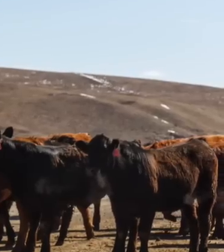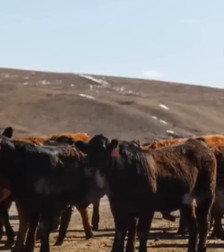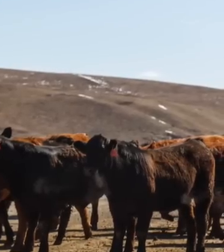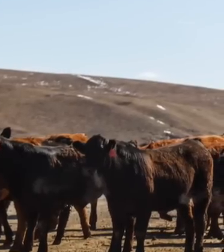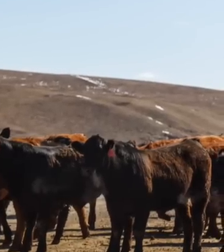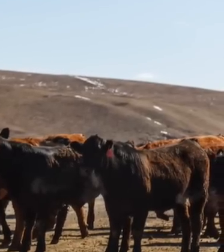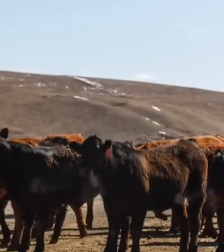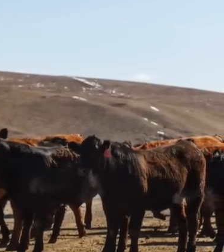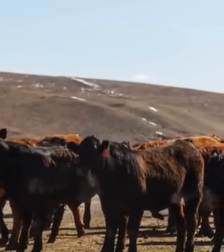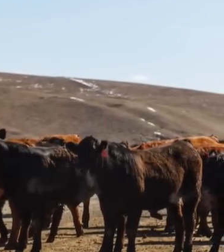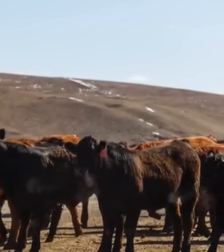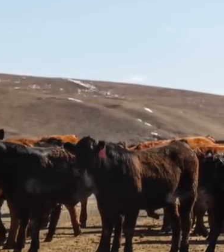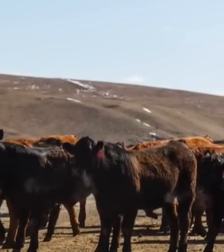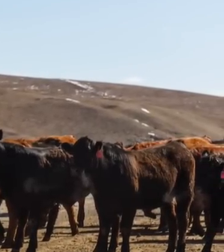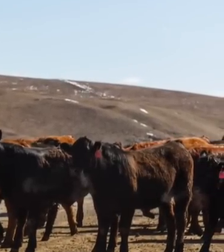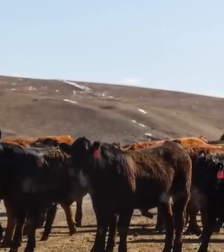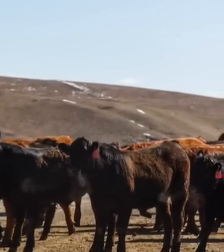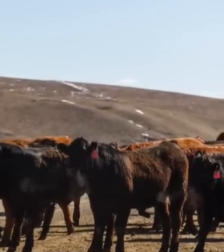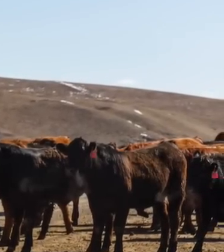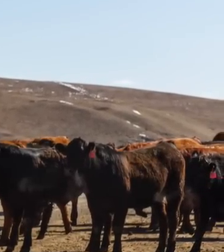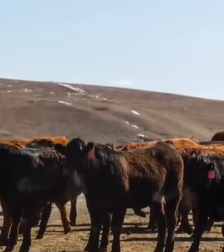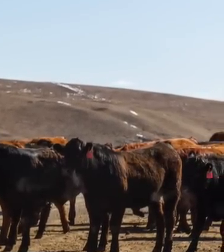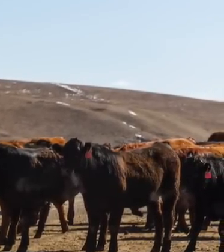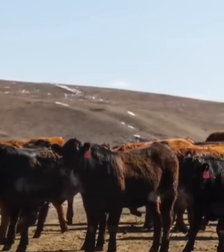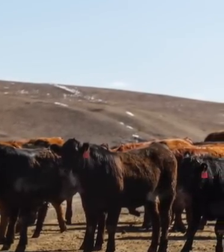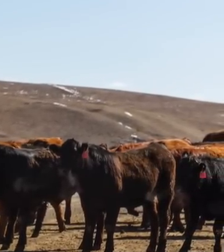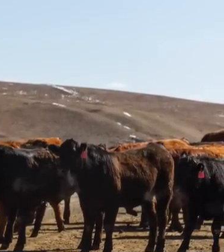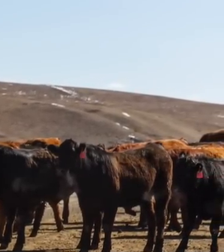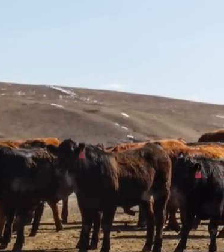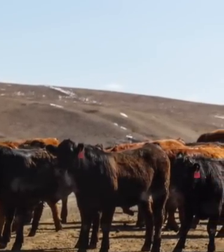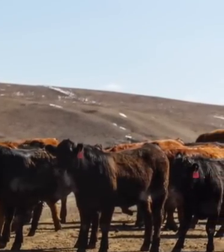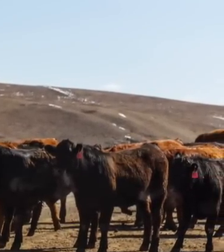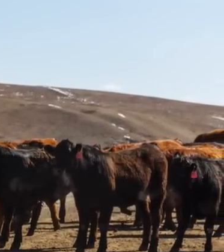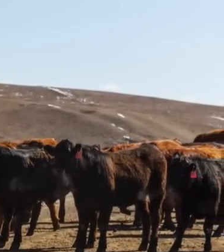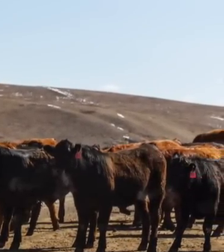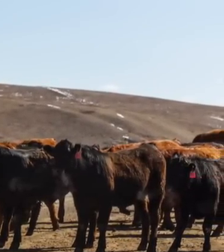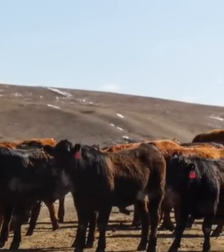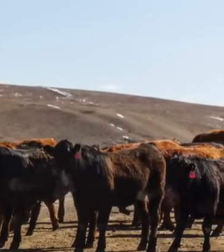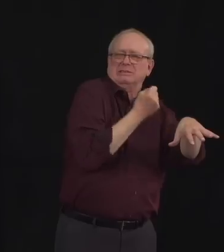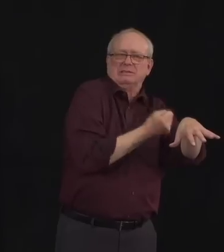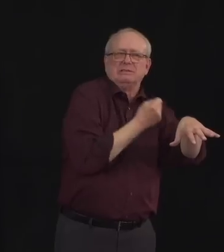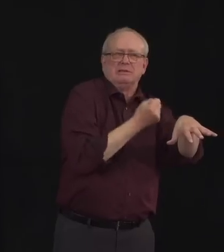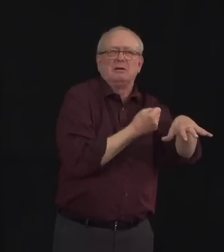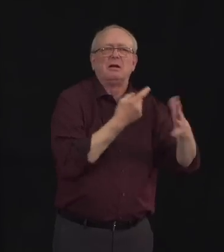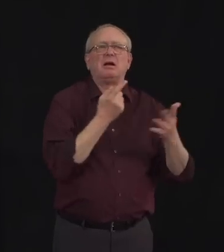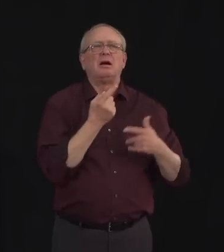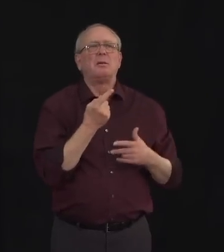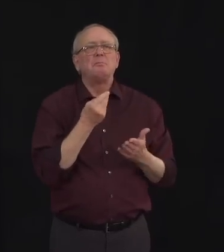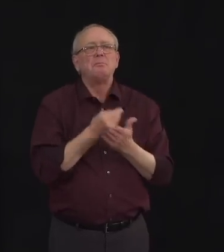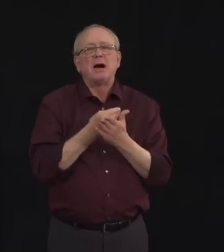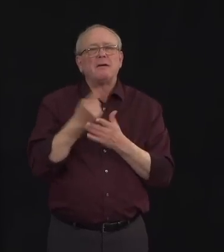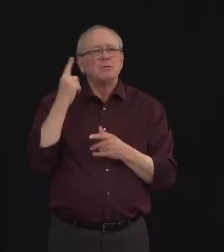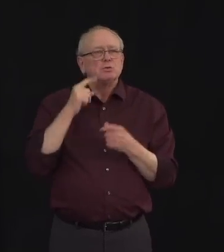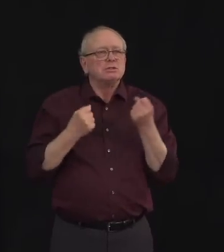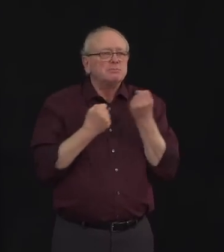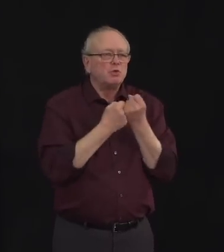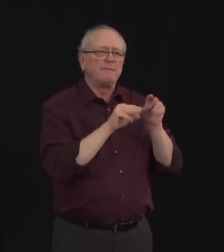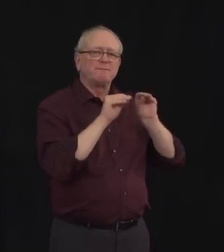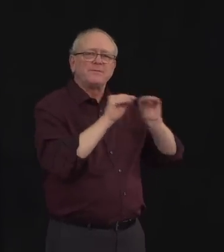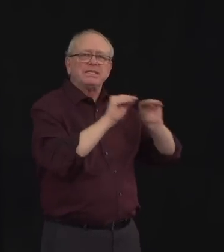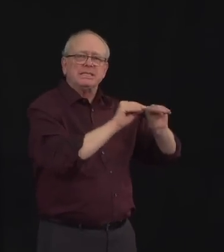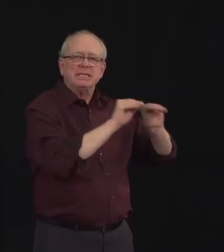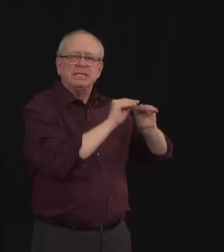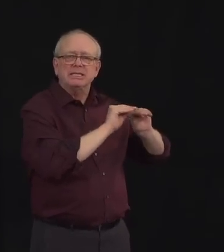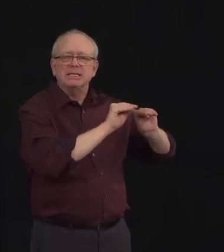maintenance feed ratio for up to nine weeks, ultimately allowing the supply of cattle more evenly to match demand and